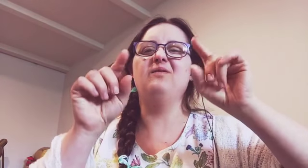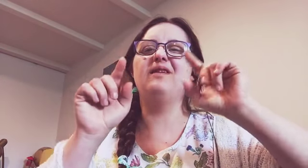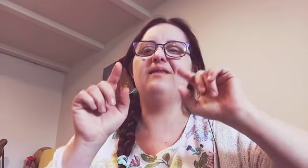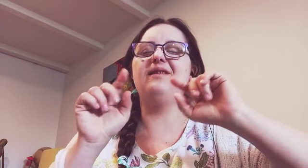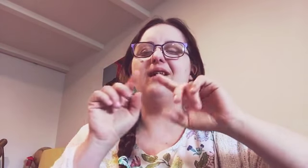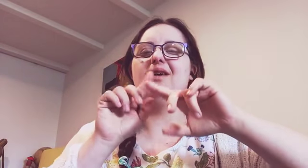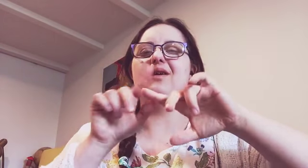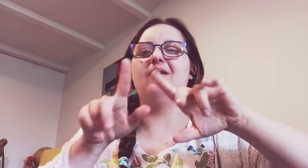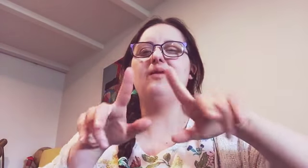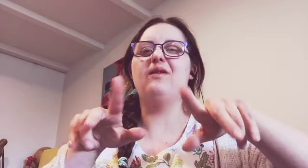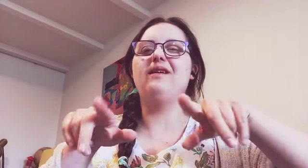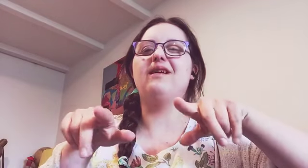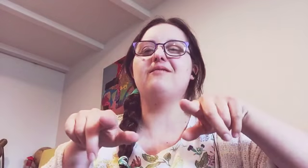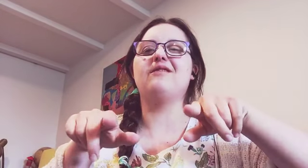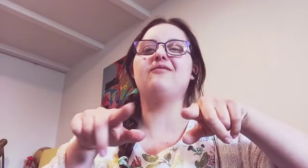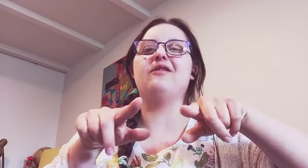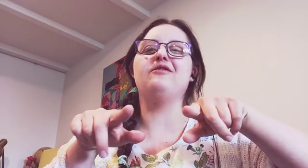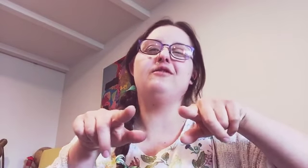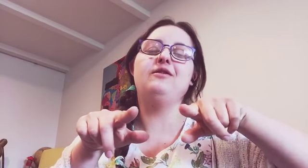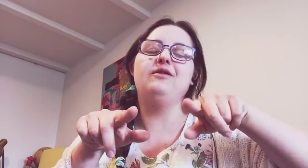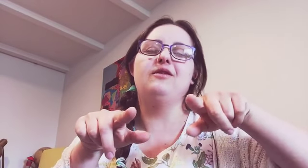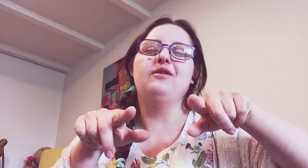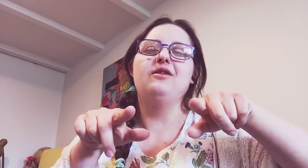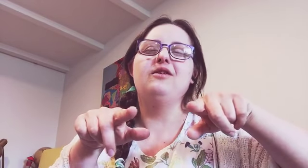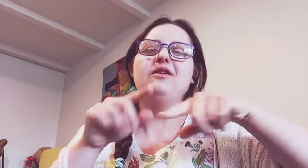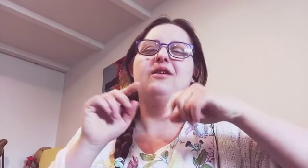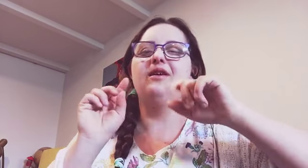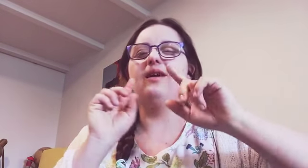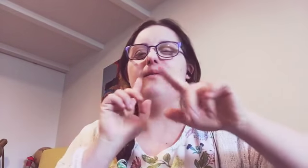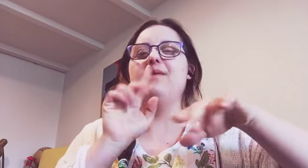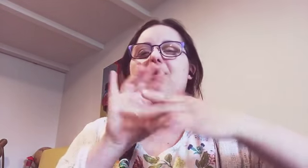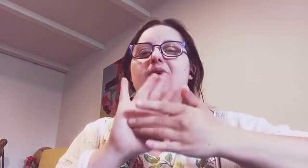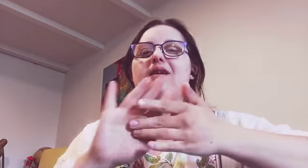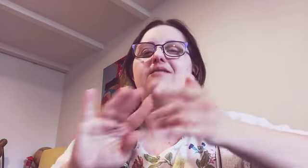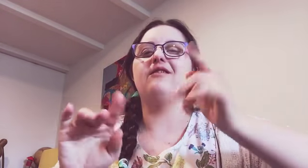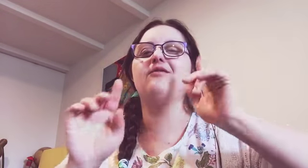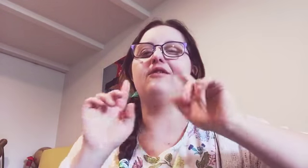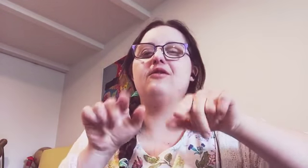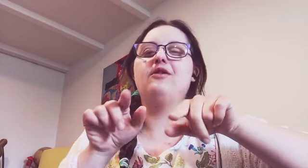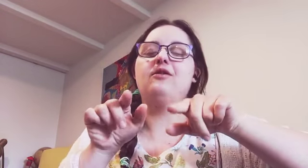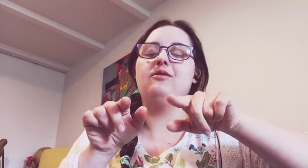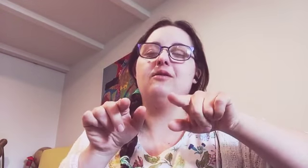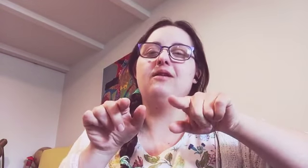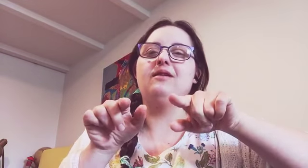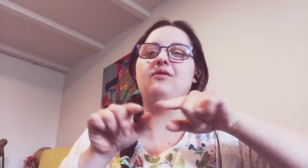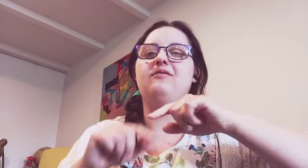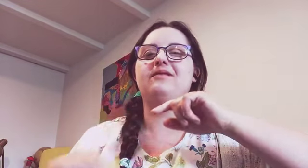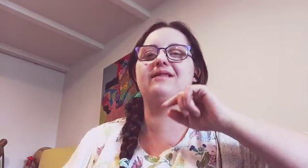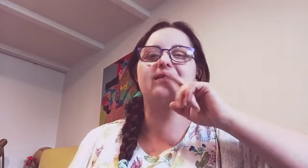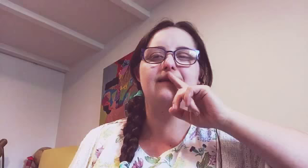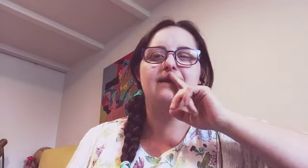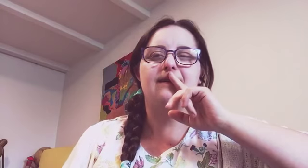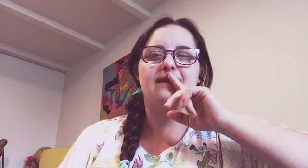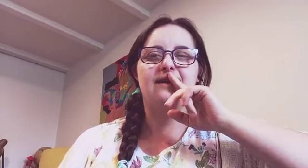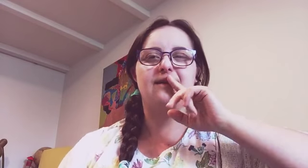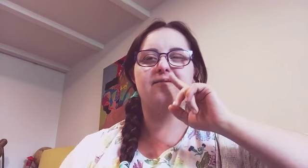what, uh, what kind of software do you, um, what kind of software do you use, um,